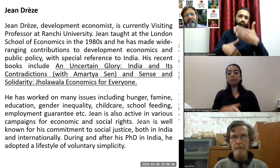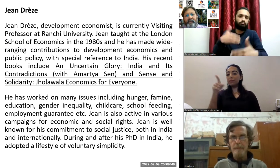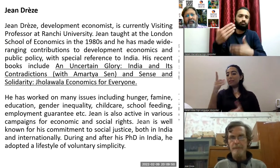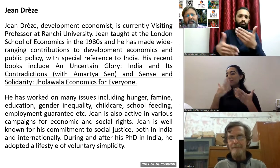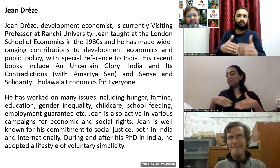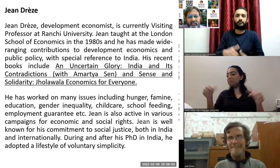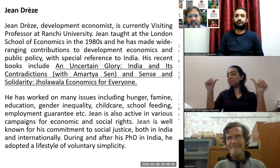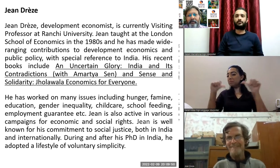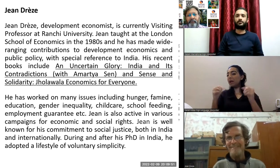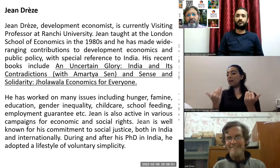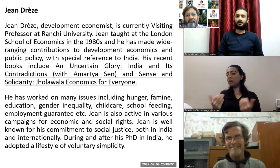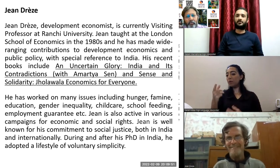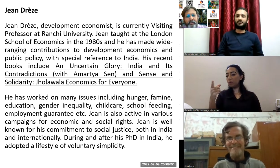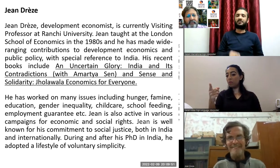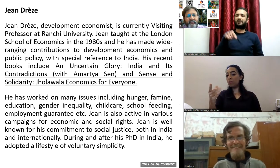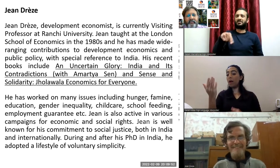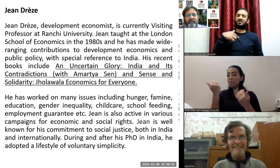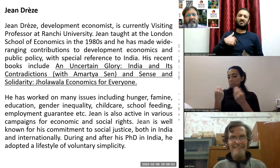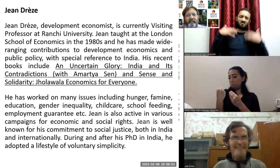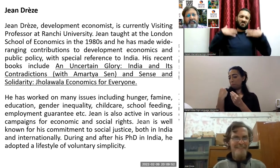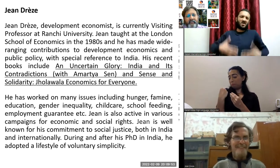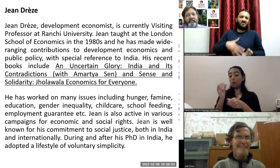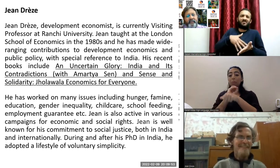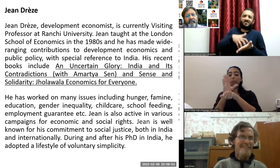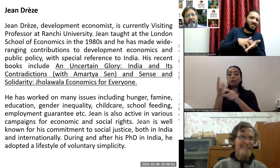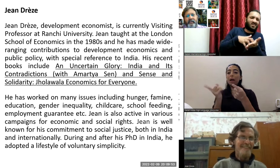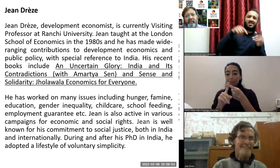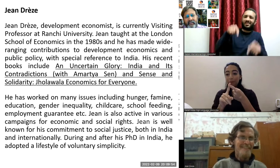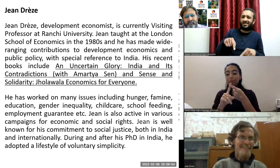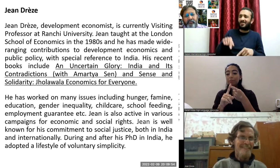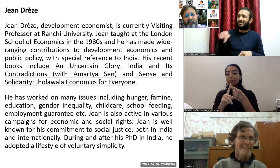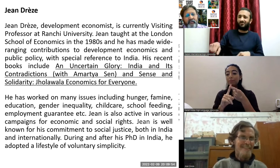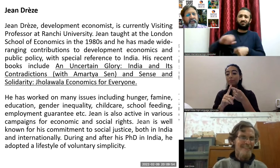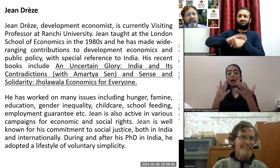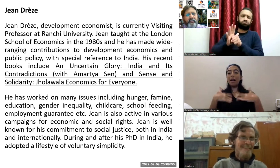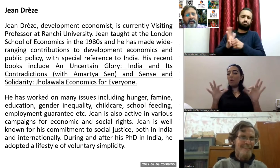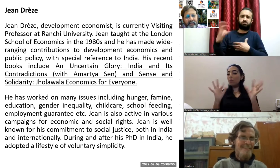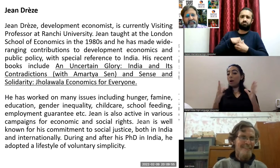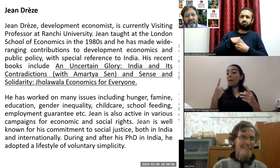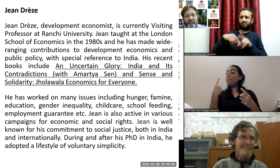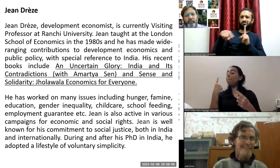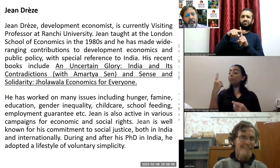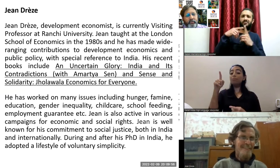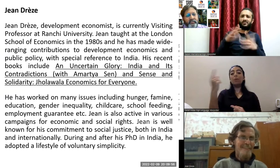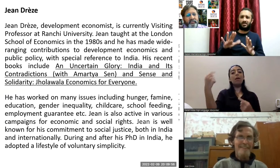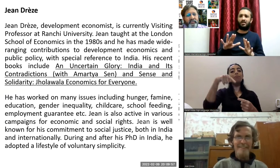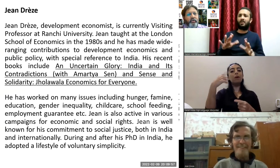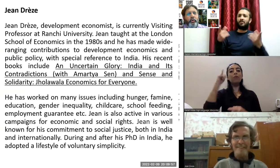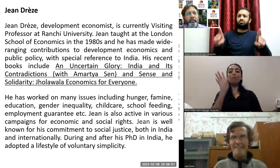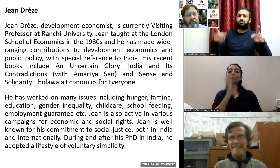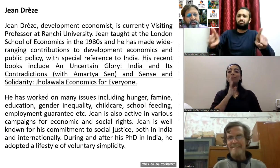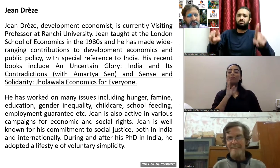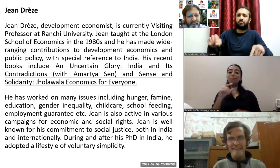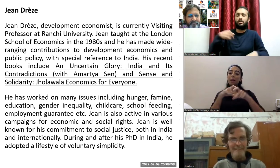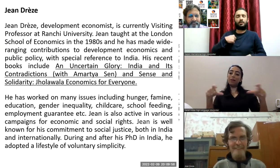he has just come out of covid yet he is here for us to talk to us